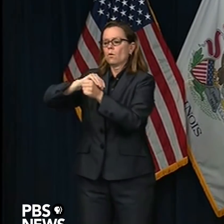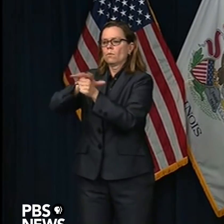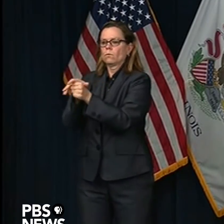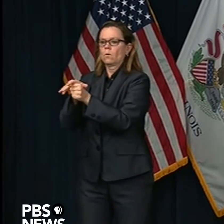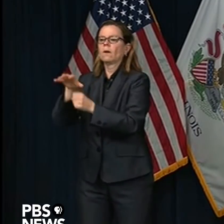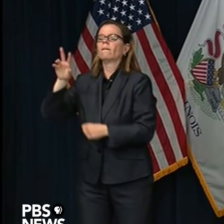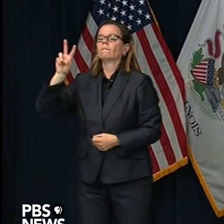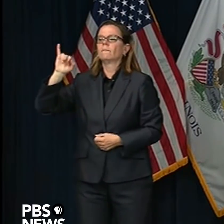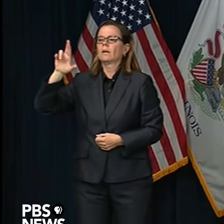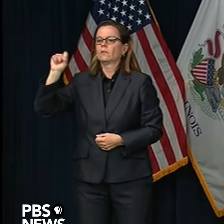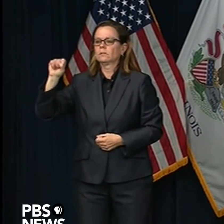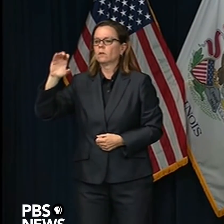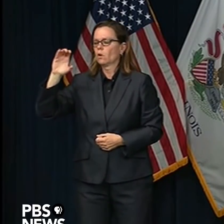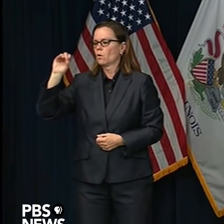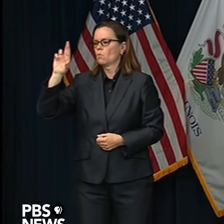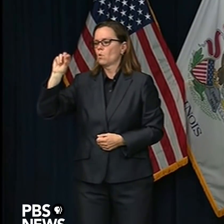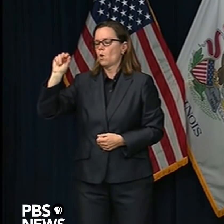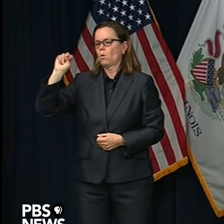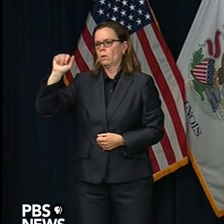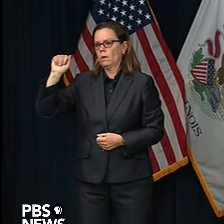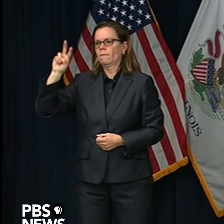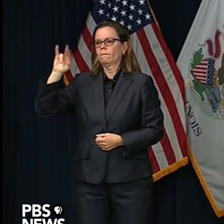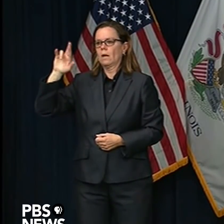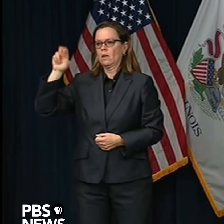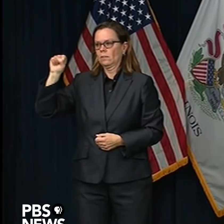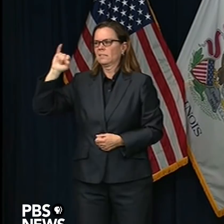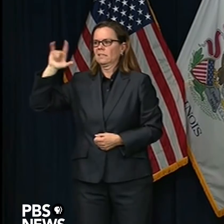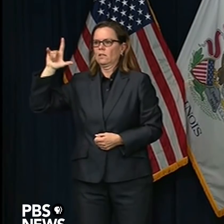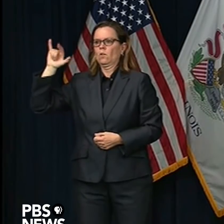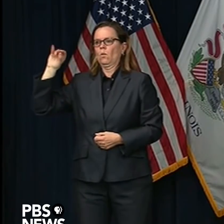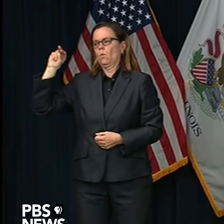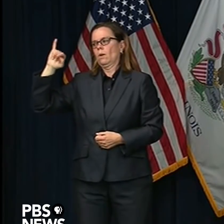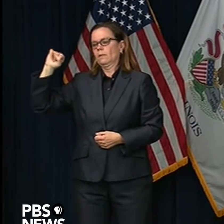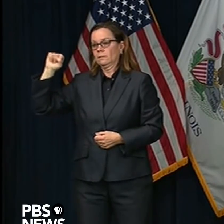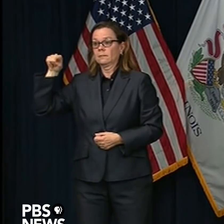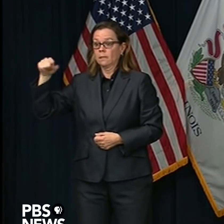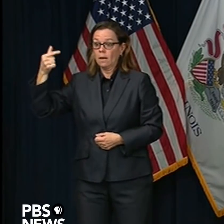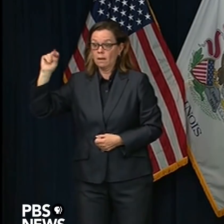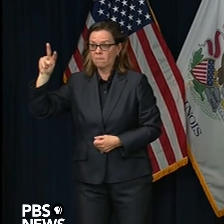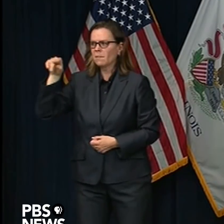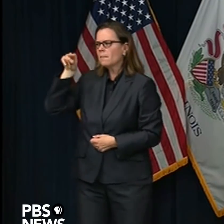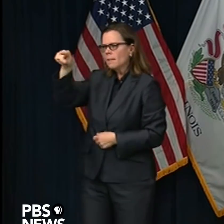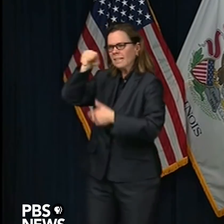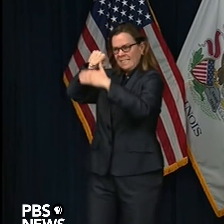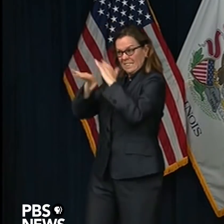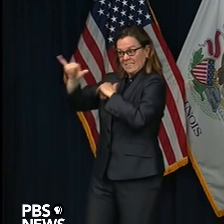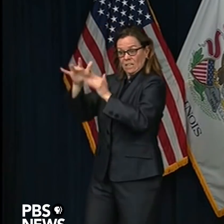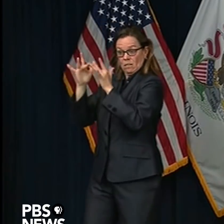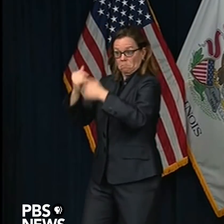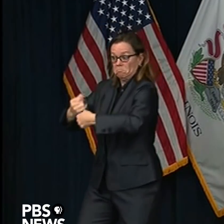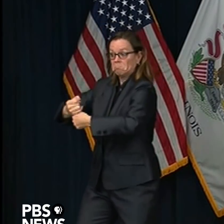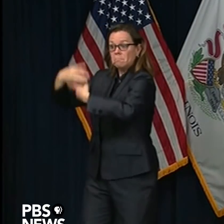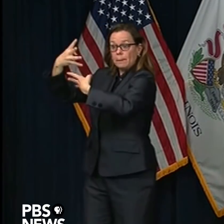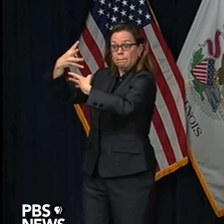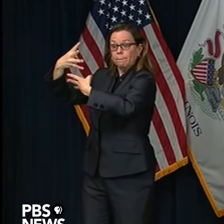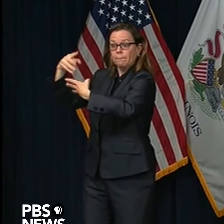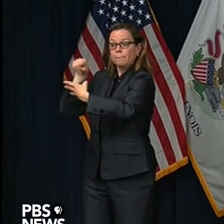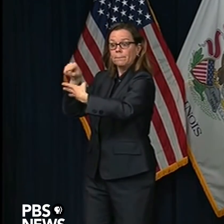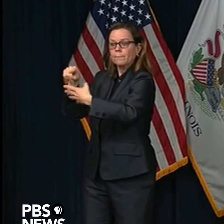down to the Volunteer Opportunities section on the main page. Again, that's coronavirus.illinois